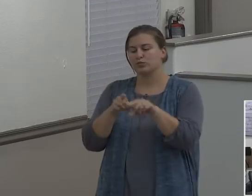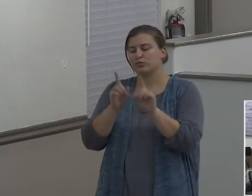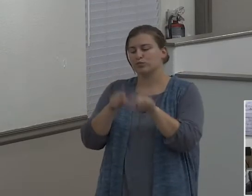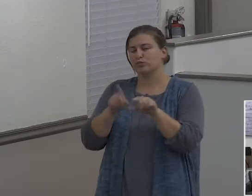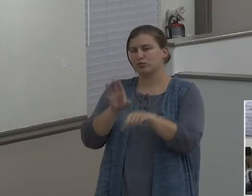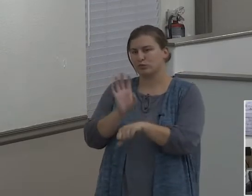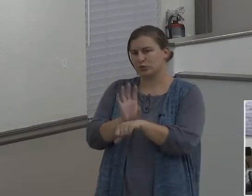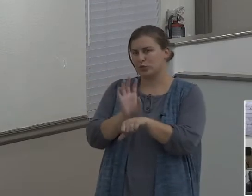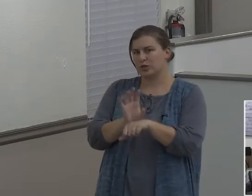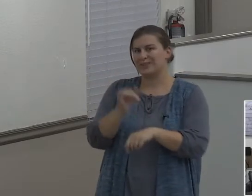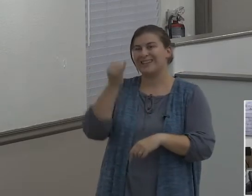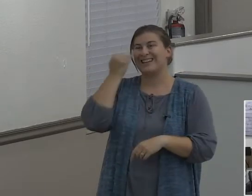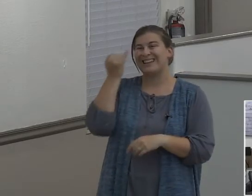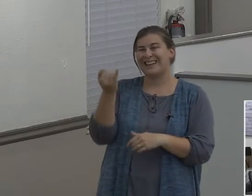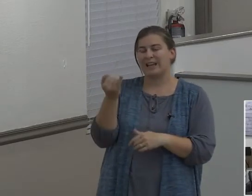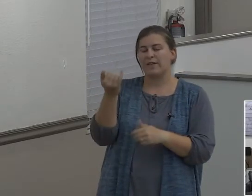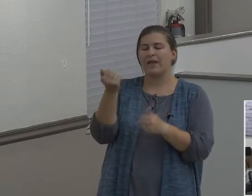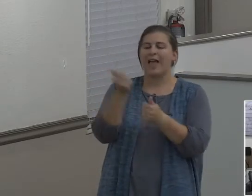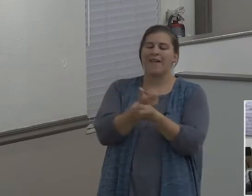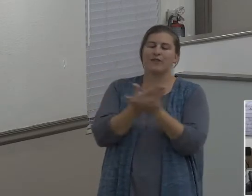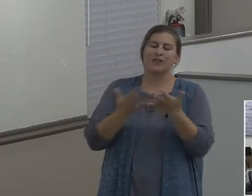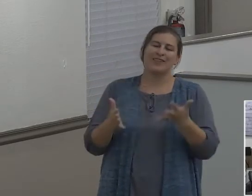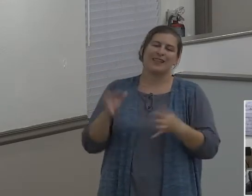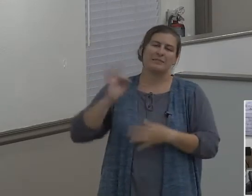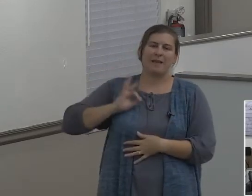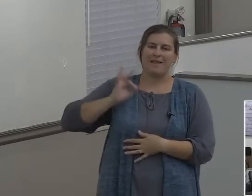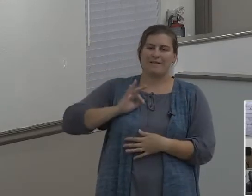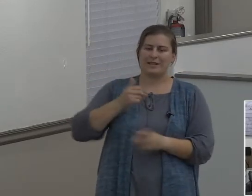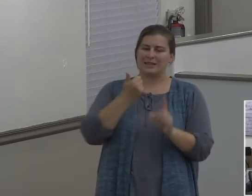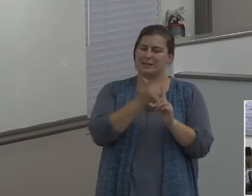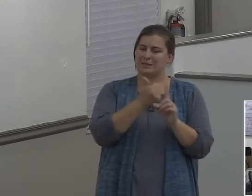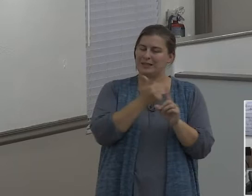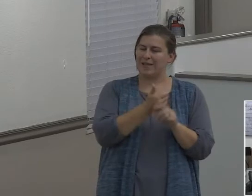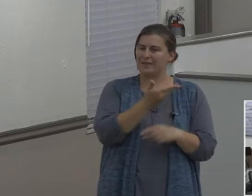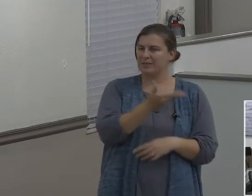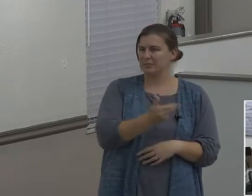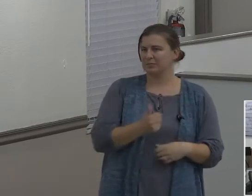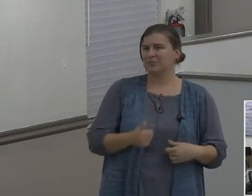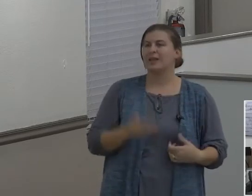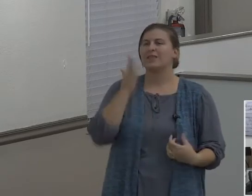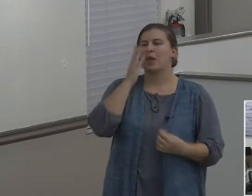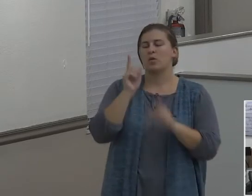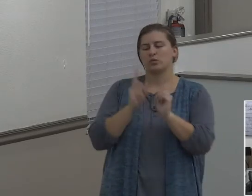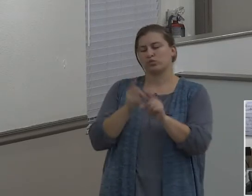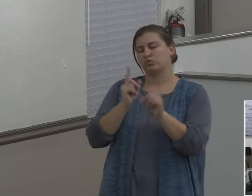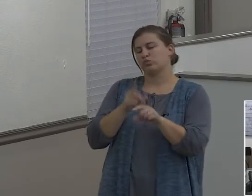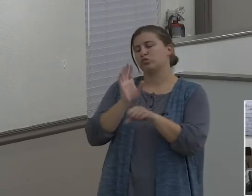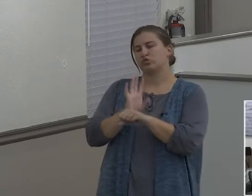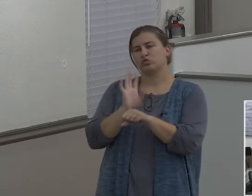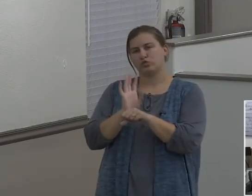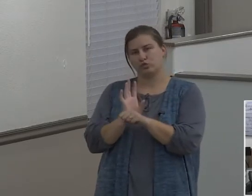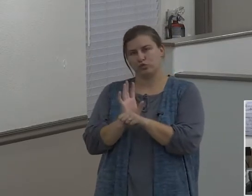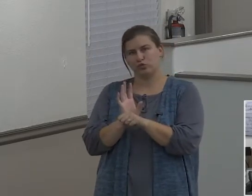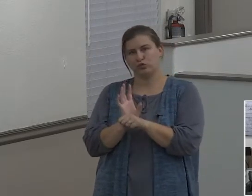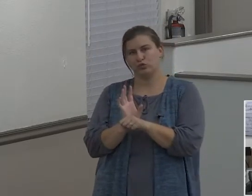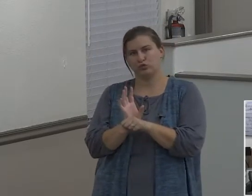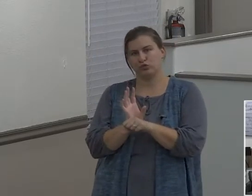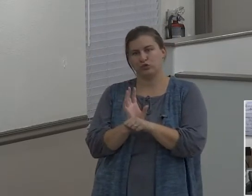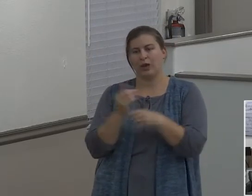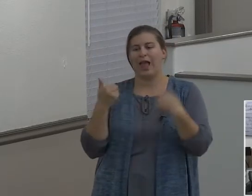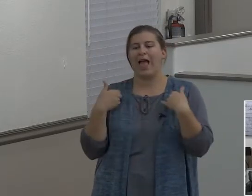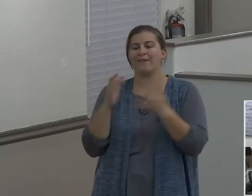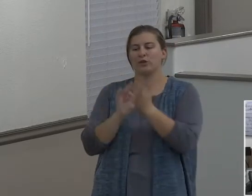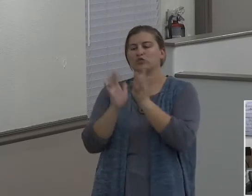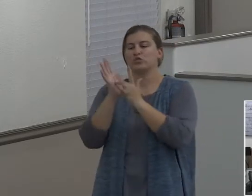are benefiting them, they'll go to church and have Christian friends and hang with other